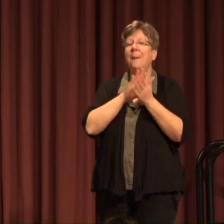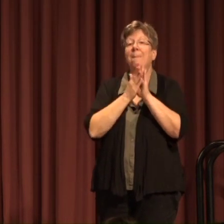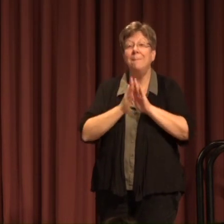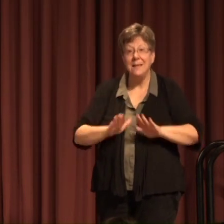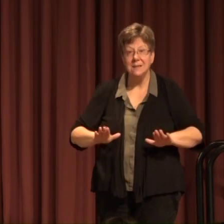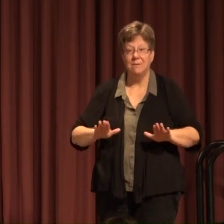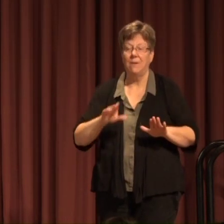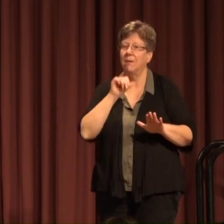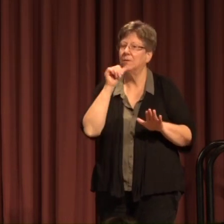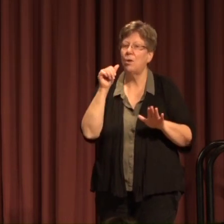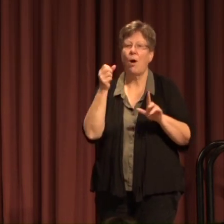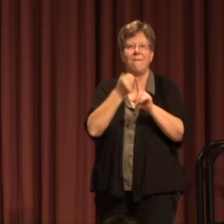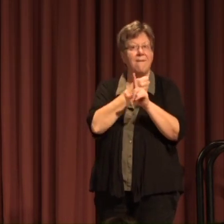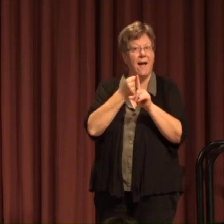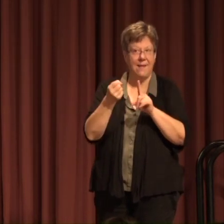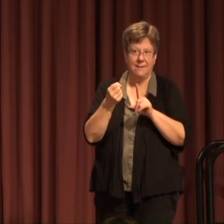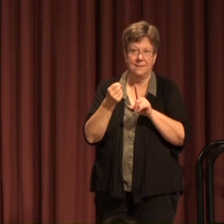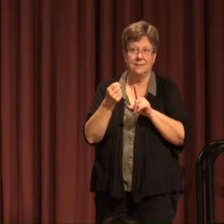non-violent